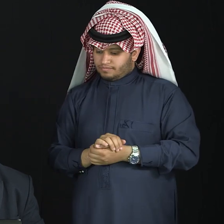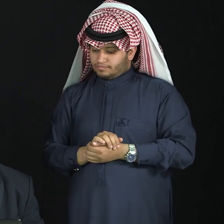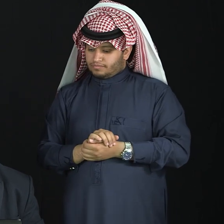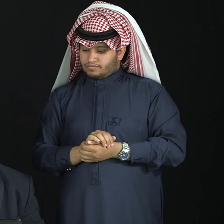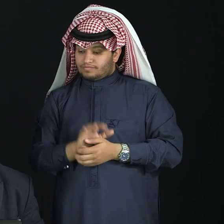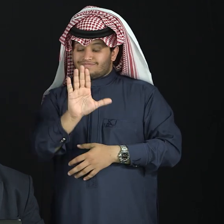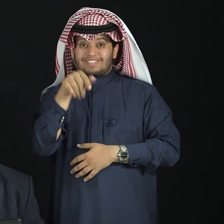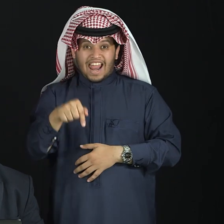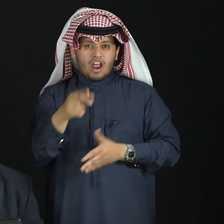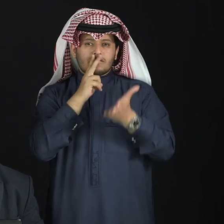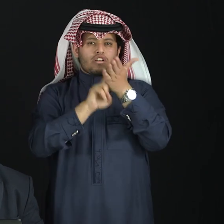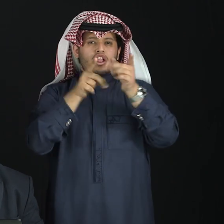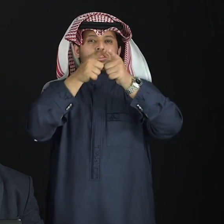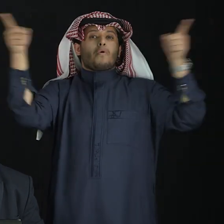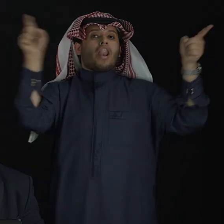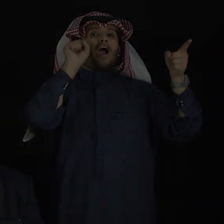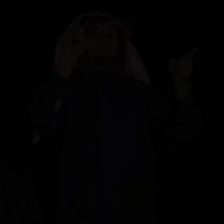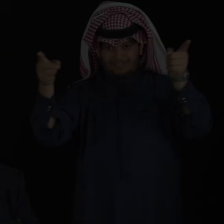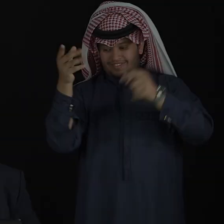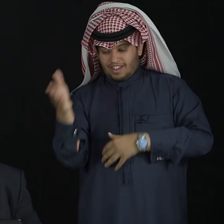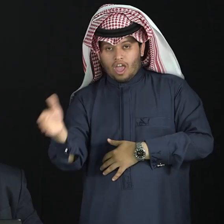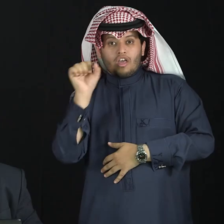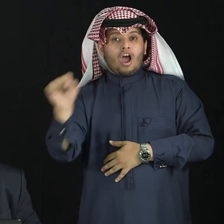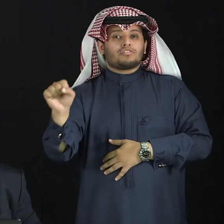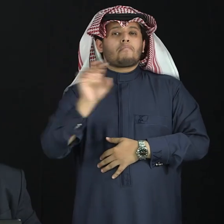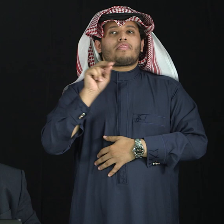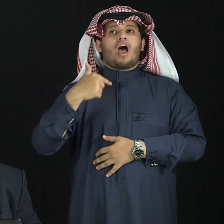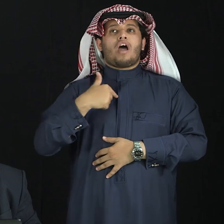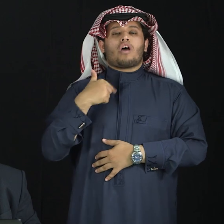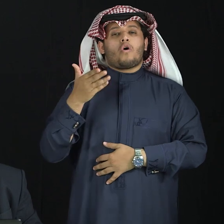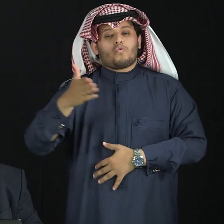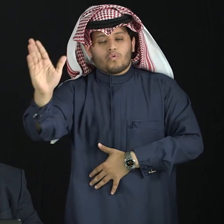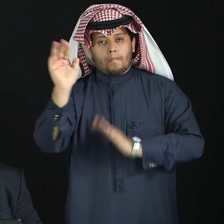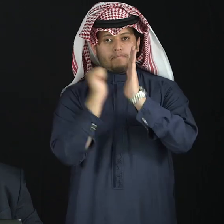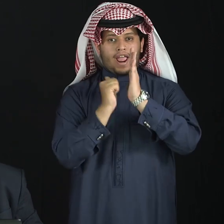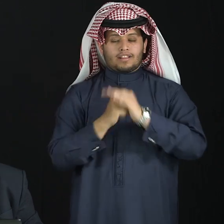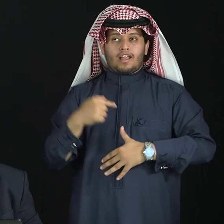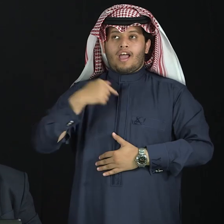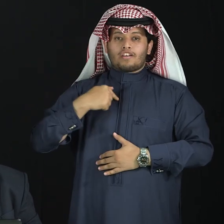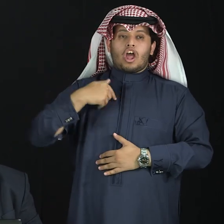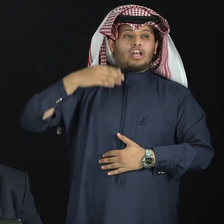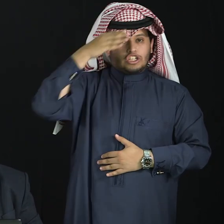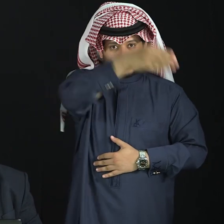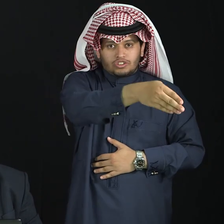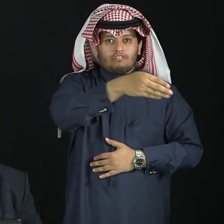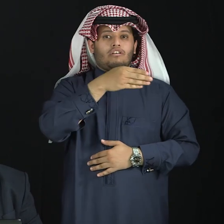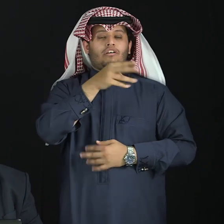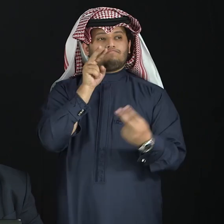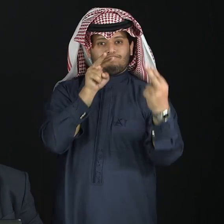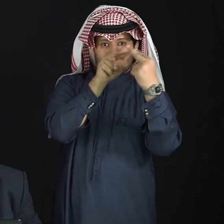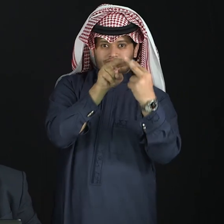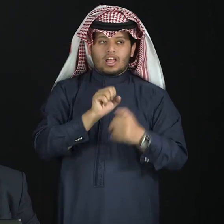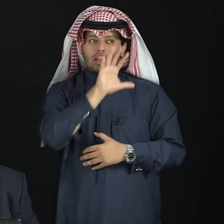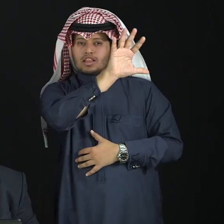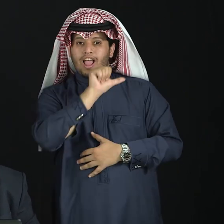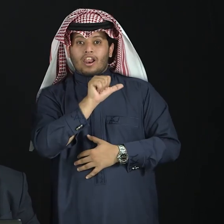Sign. Okay? Another dictionary, in fact, which is concerned with the phrases, www